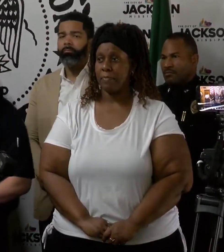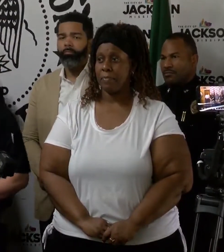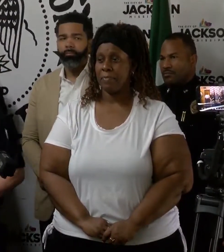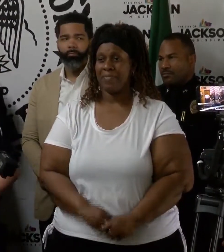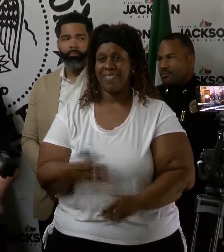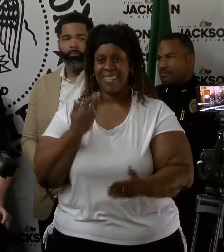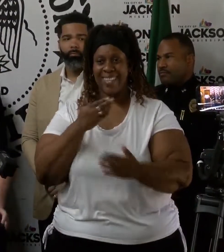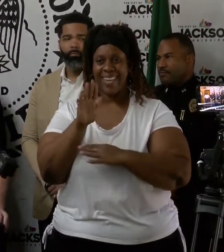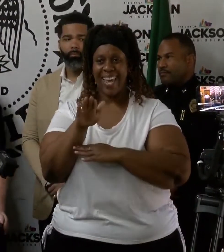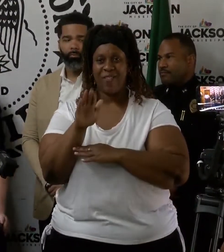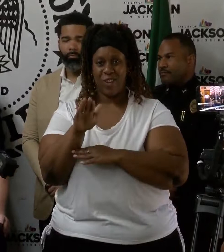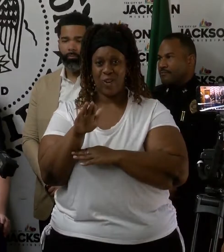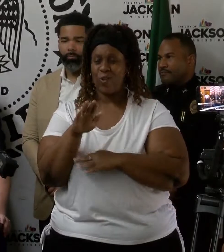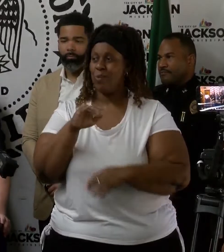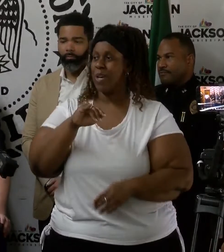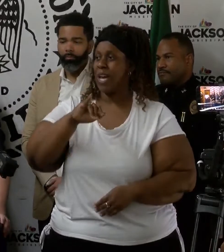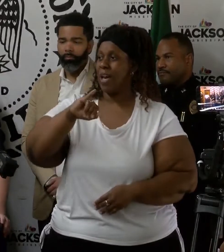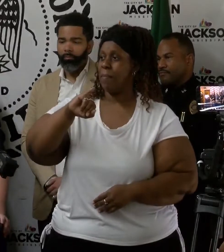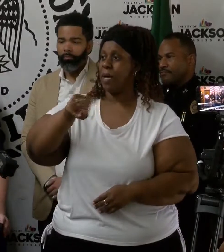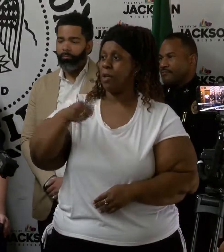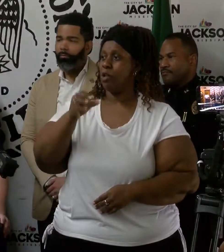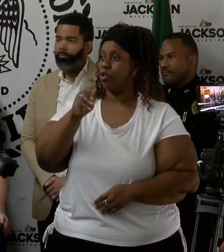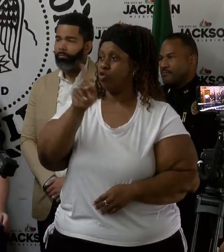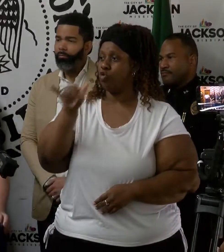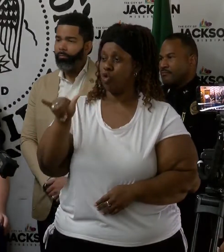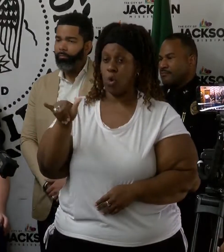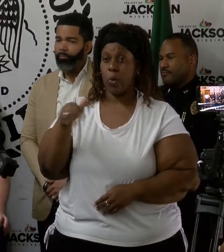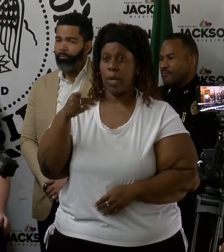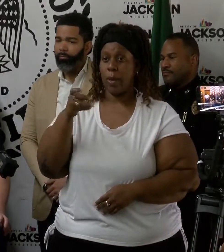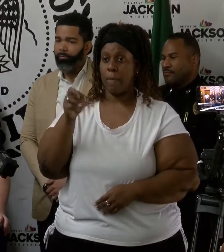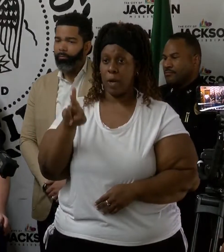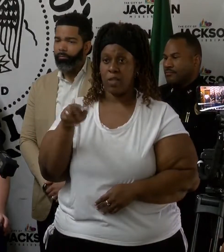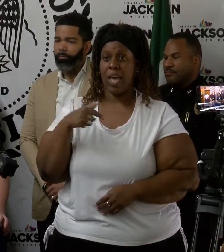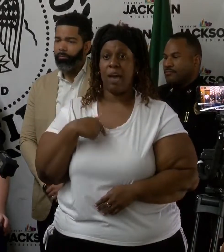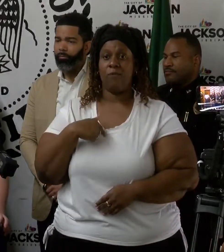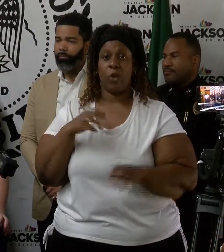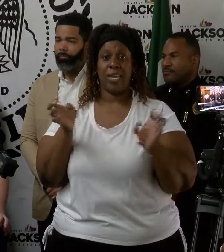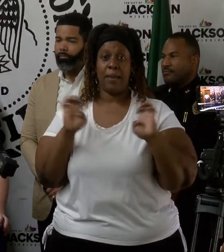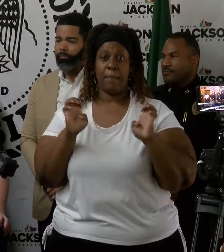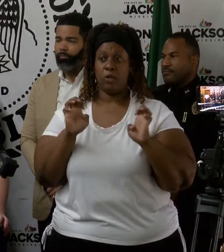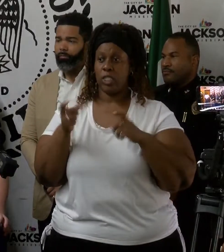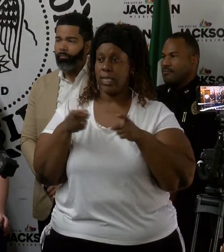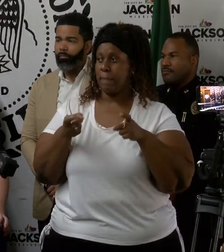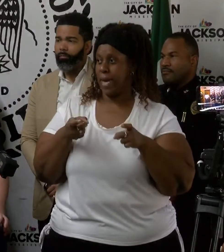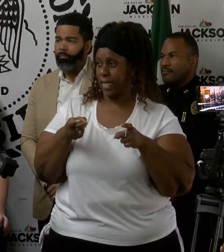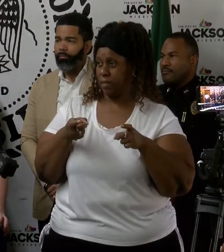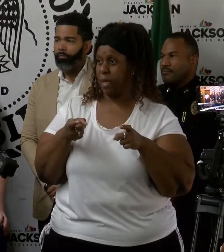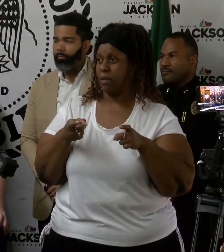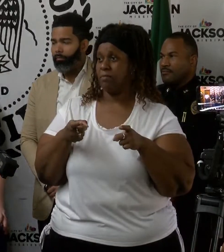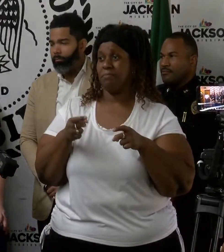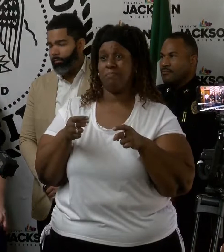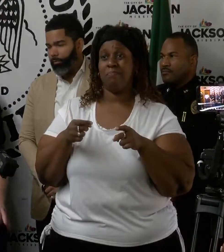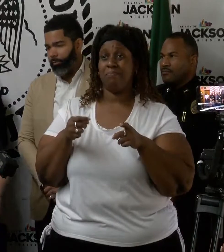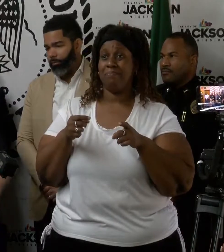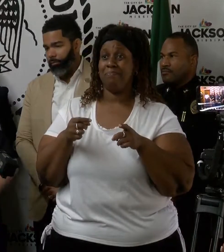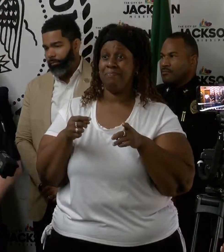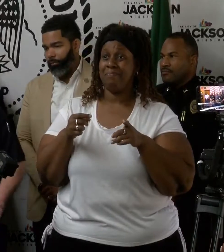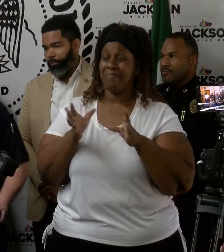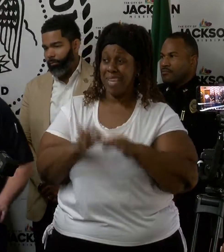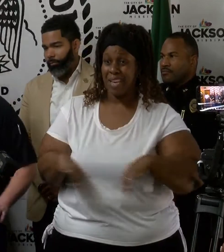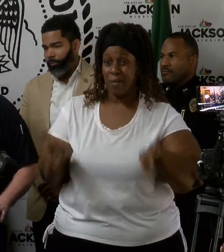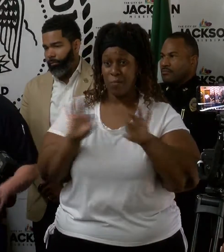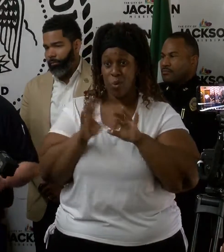Good afternoon, Joey Perkins, Director of Heinz County Emergency Management. The main thing that we want to get out